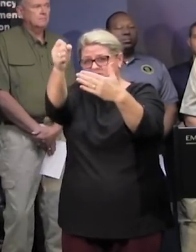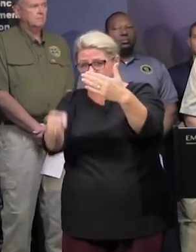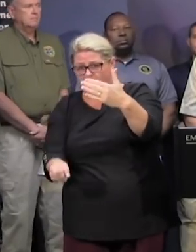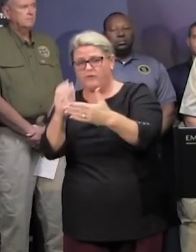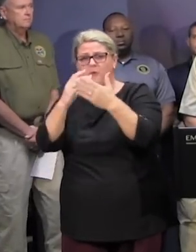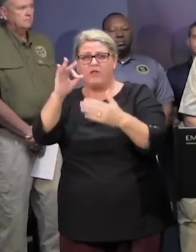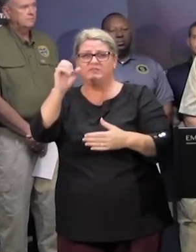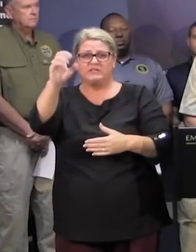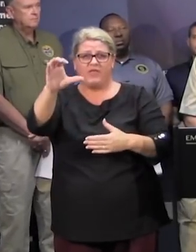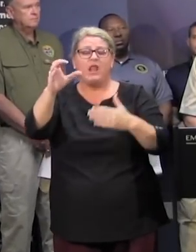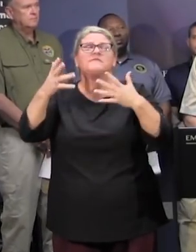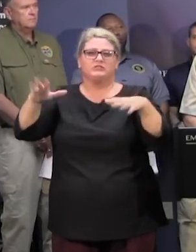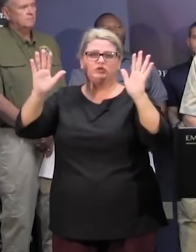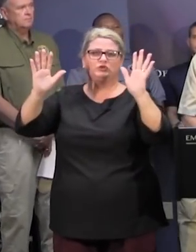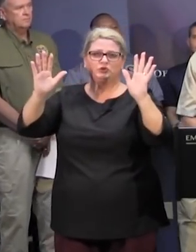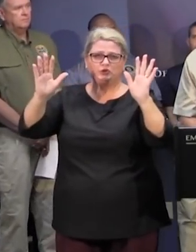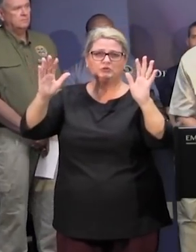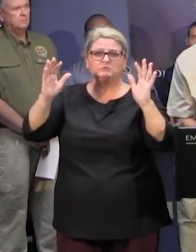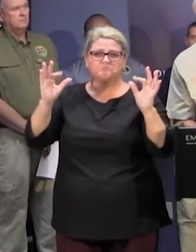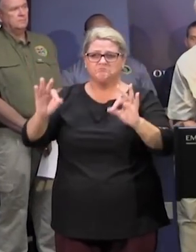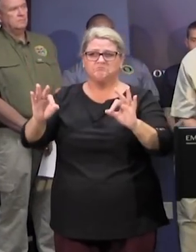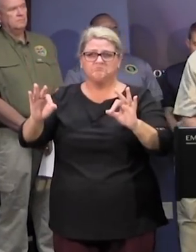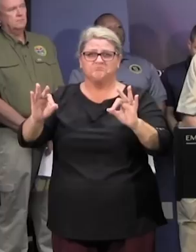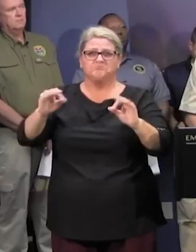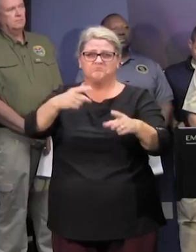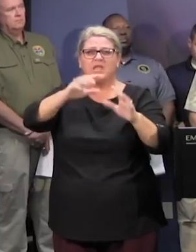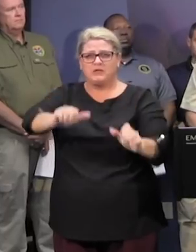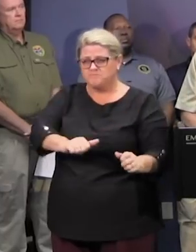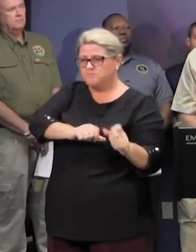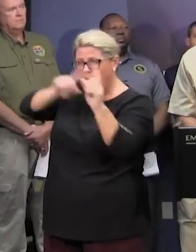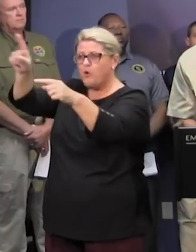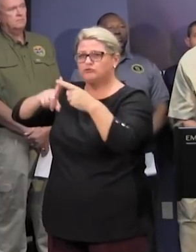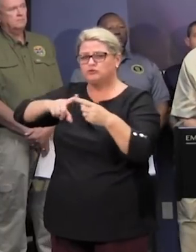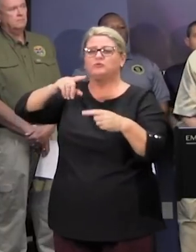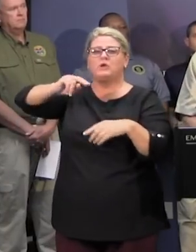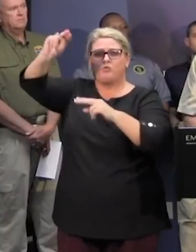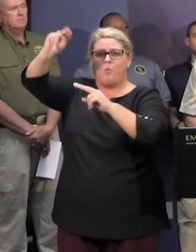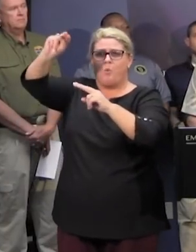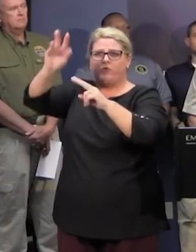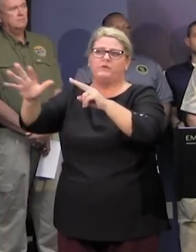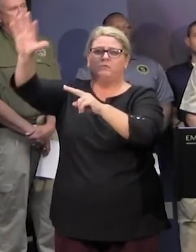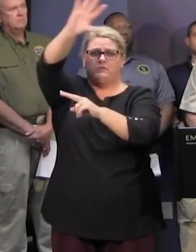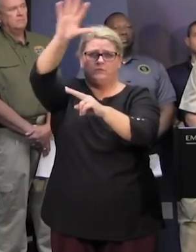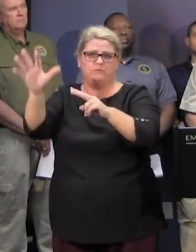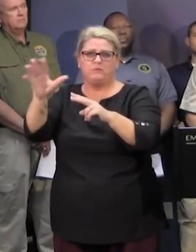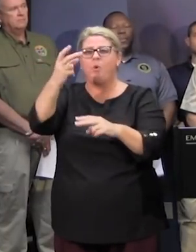demobilized those personnel are now available to be redeployed to the northern conglomerate primarily those counties